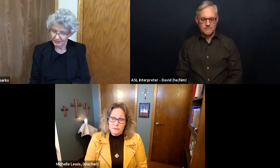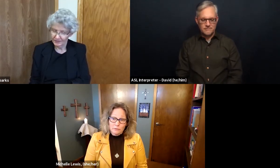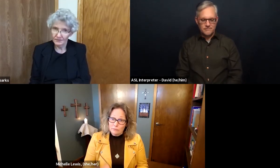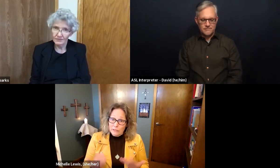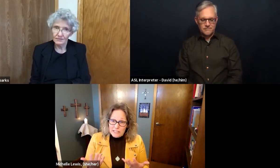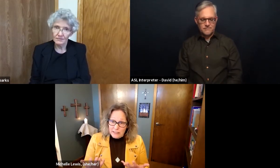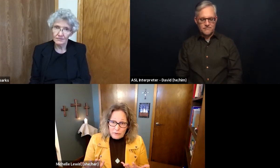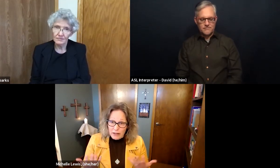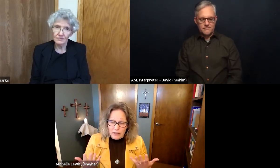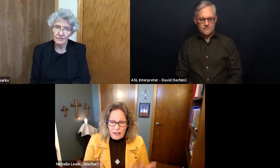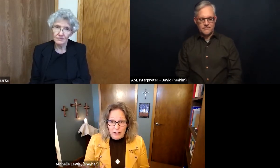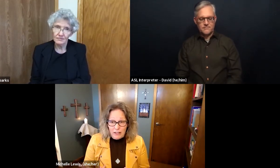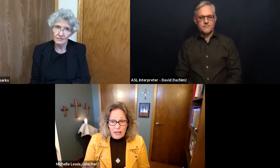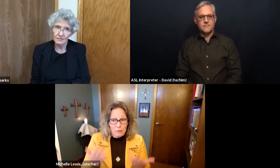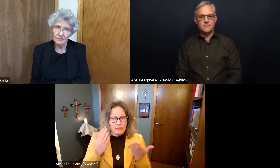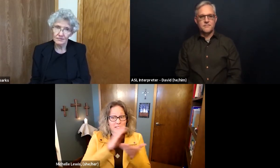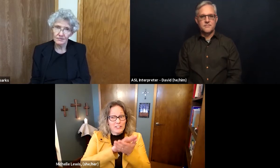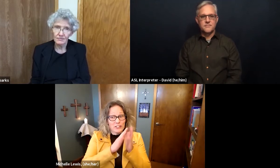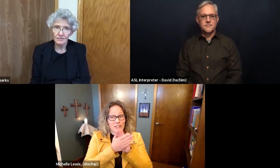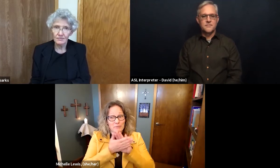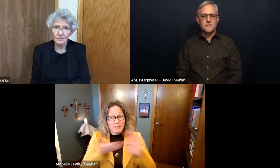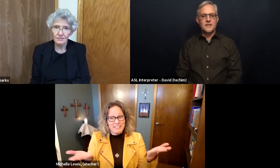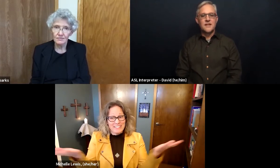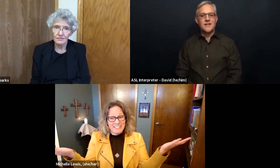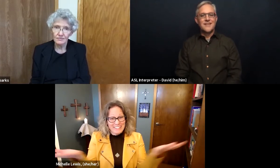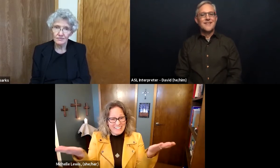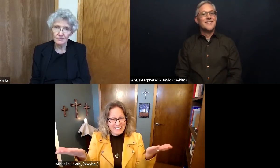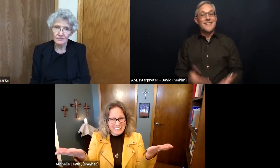And recently, we've kind of gotten out of the habit of exchanging the peace here.